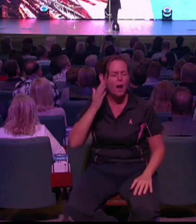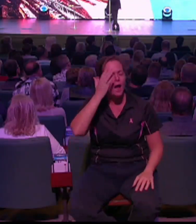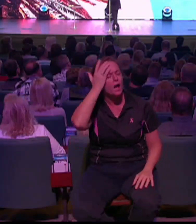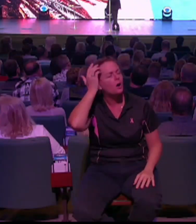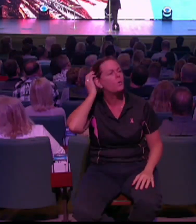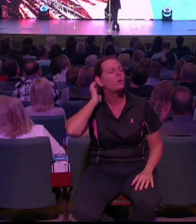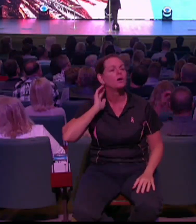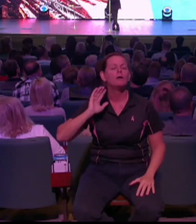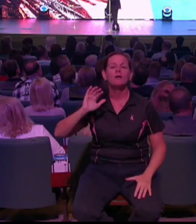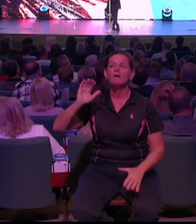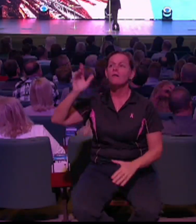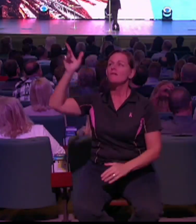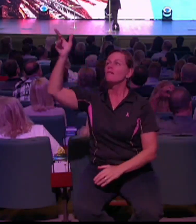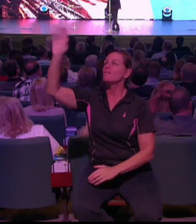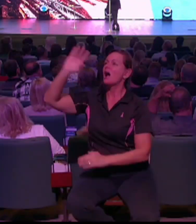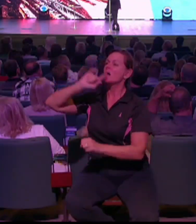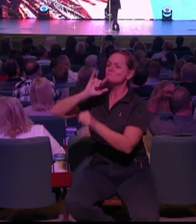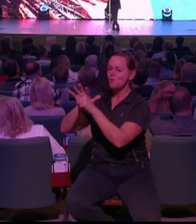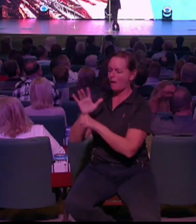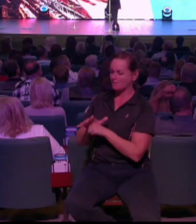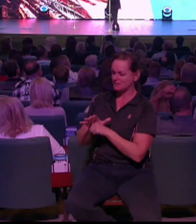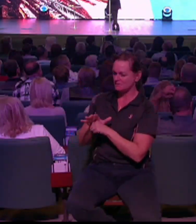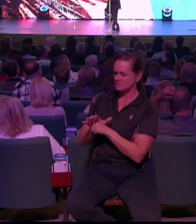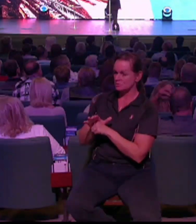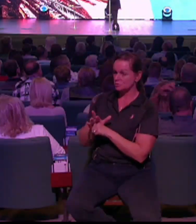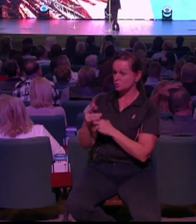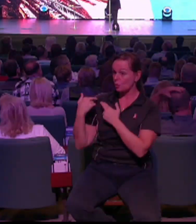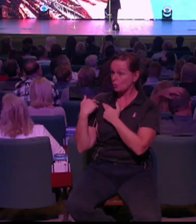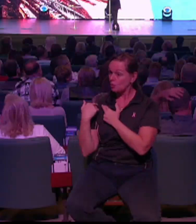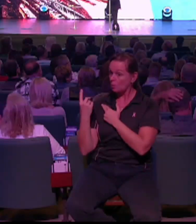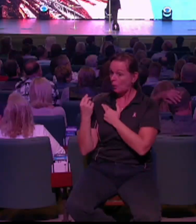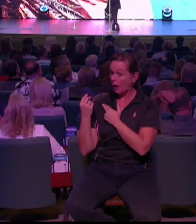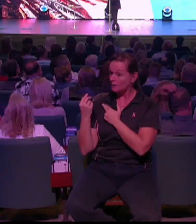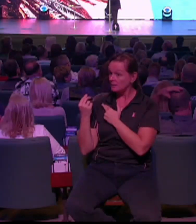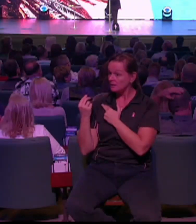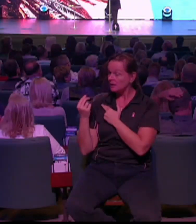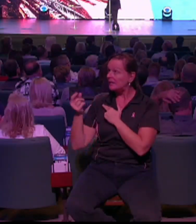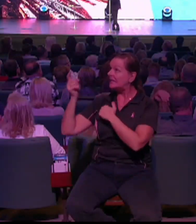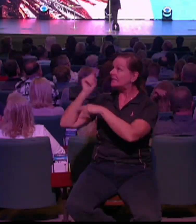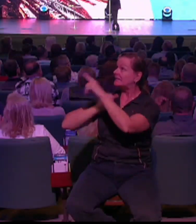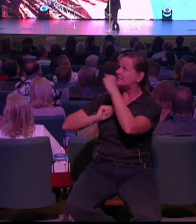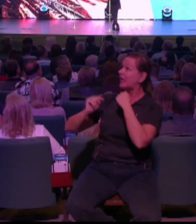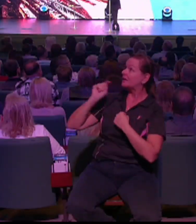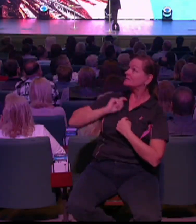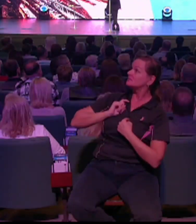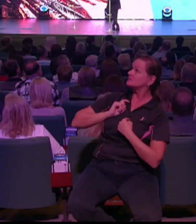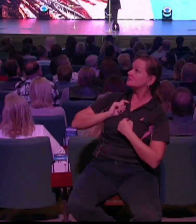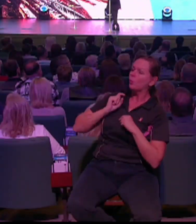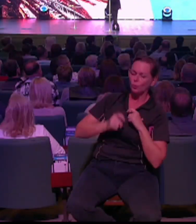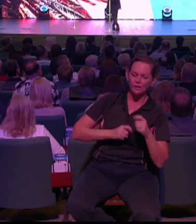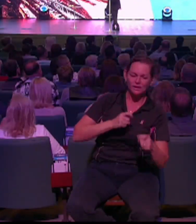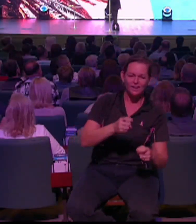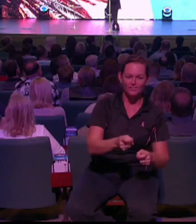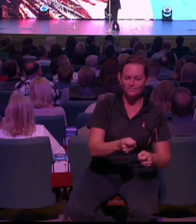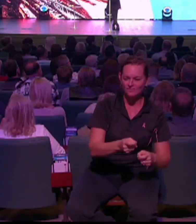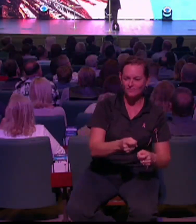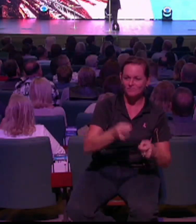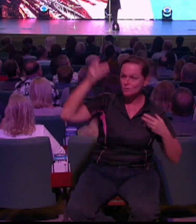promises to pass on to you, your tickets to participation in the life of God after you turned your